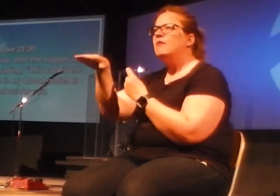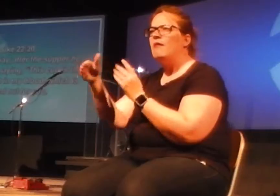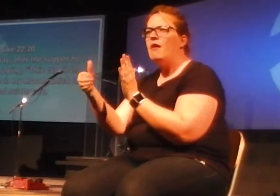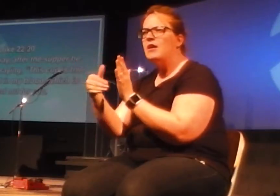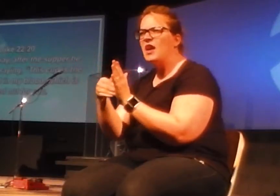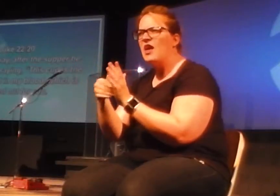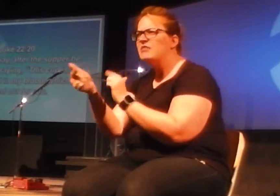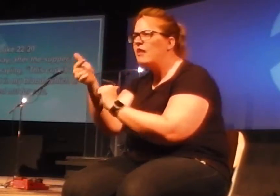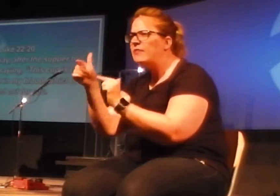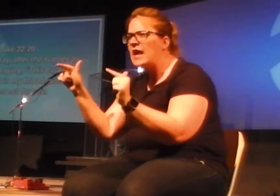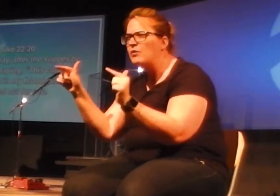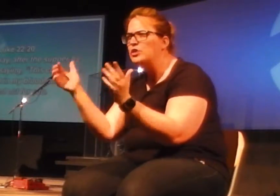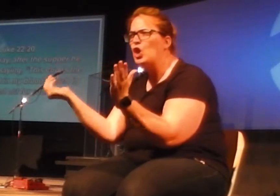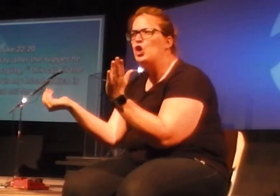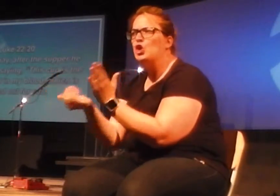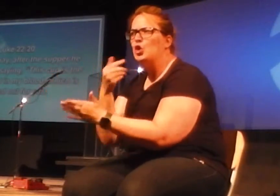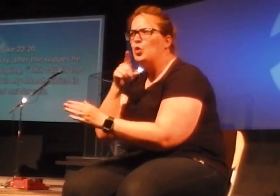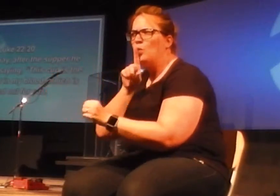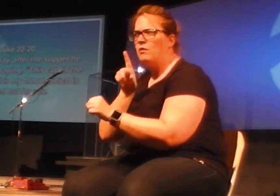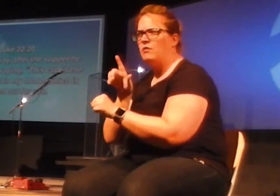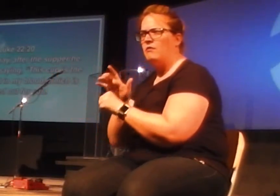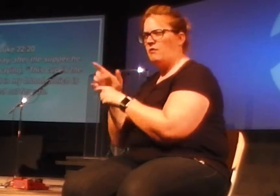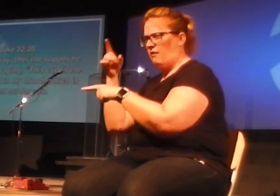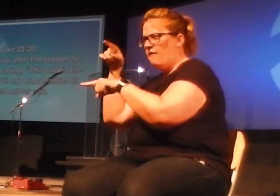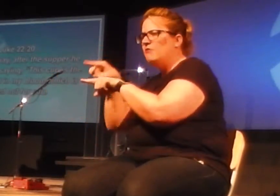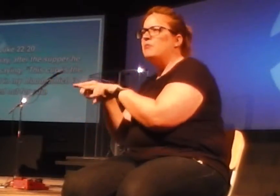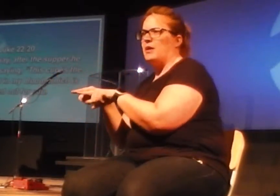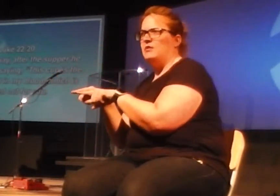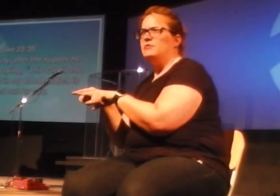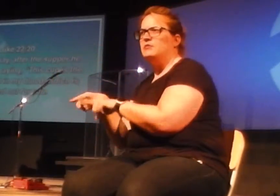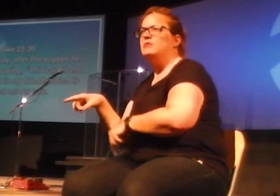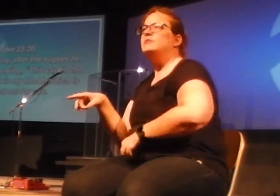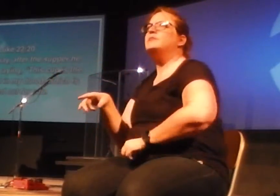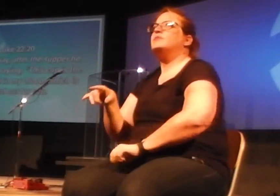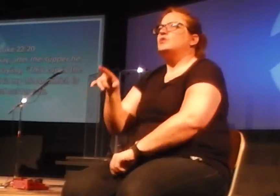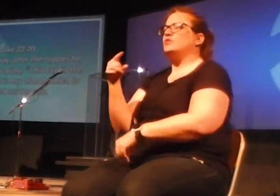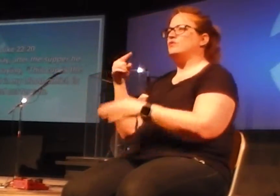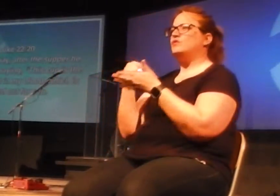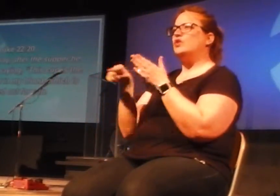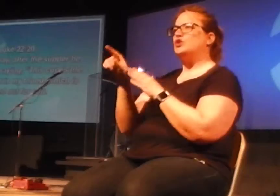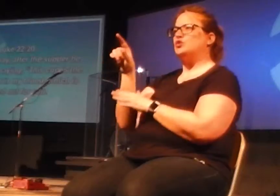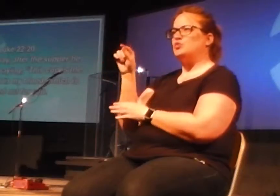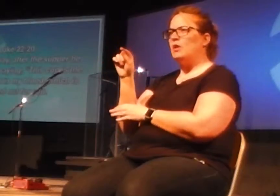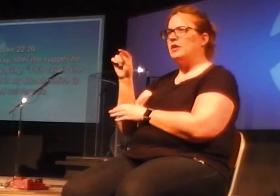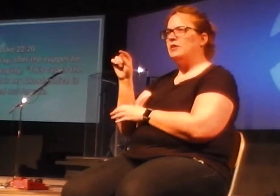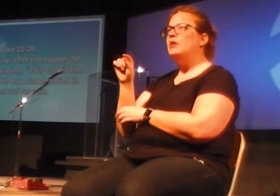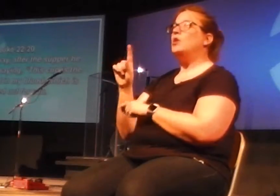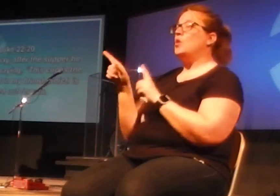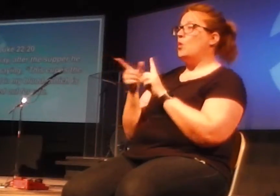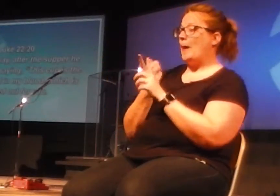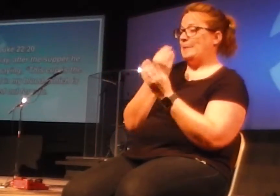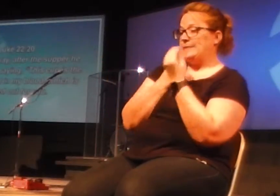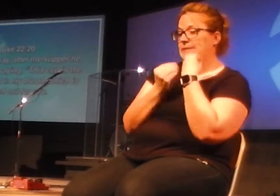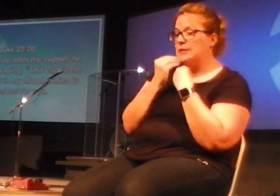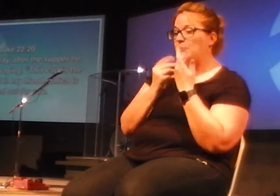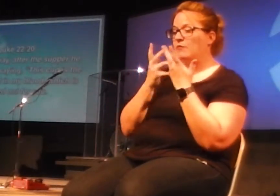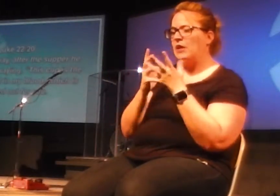language of new covenant, even in what Jesus is saying about himself, verse 20. the same way, after the supper, he took the cup saying,